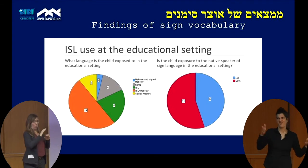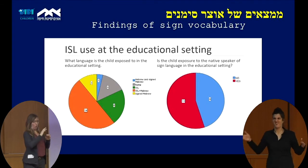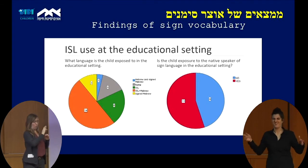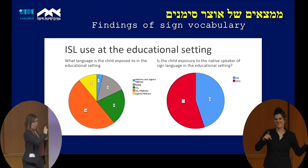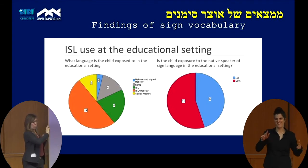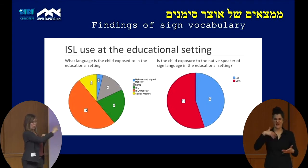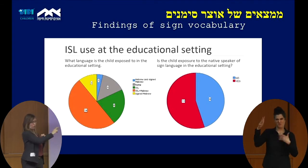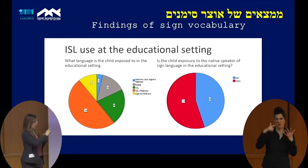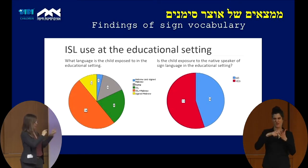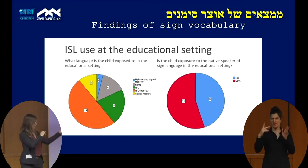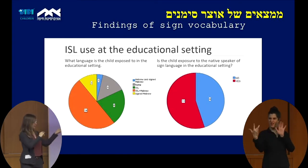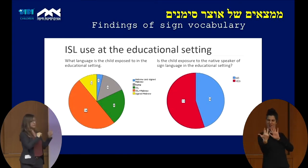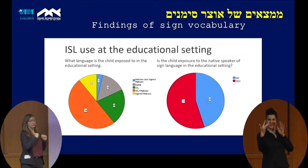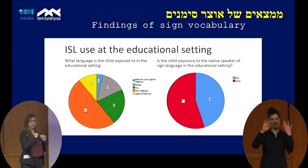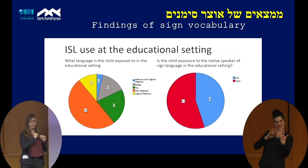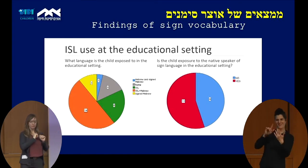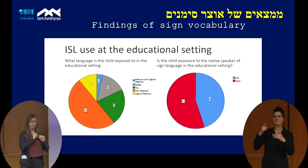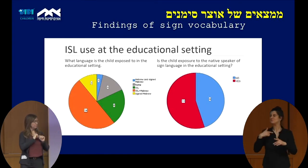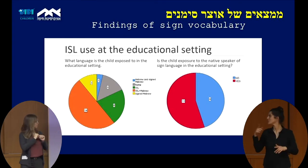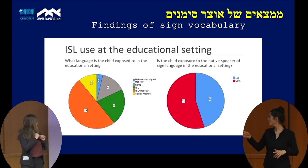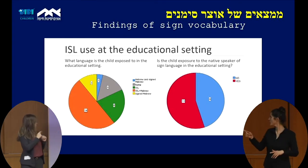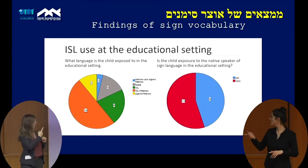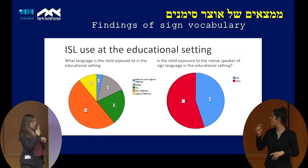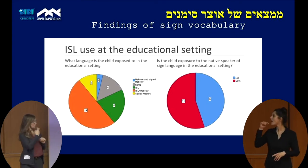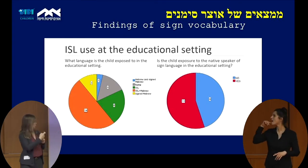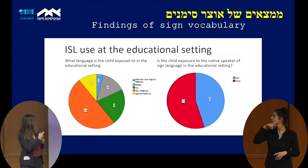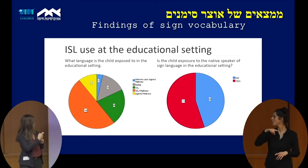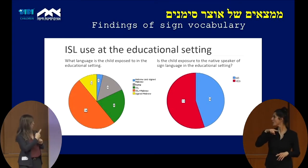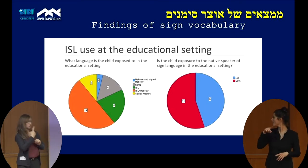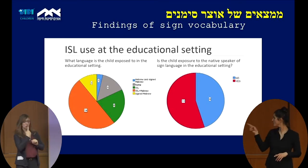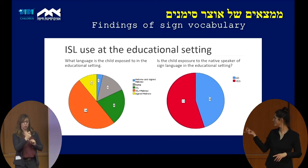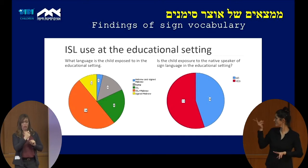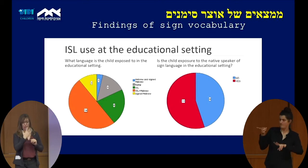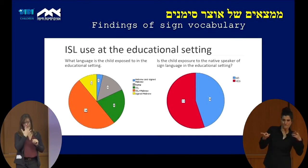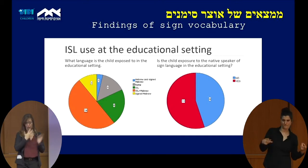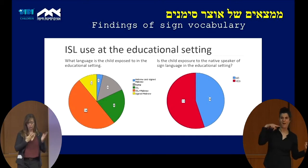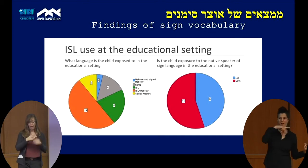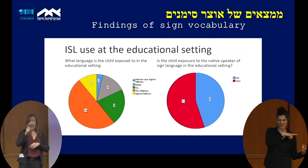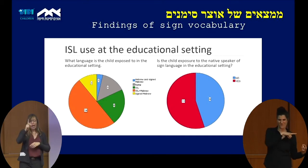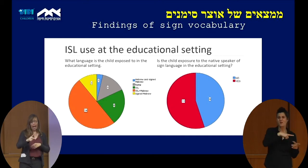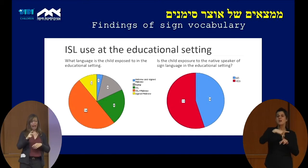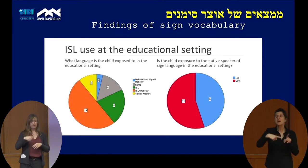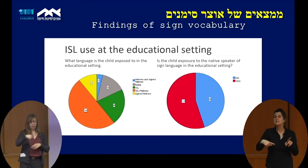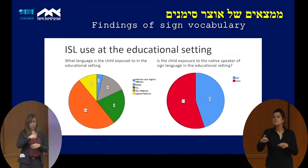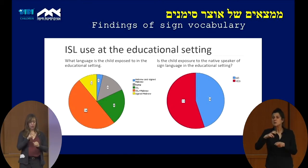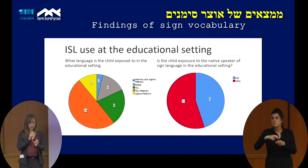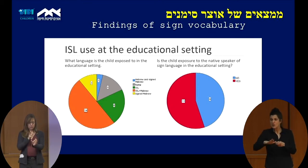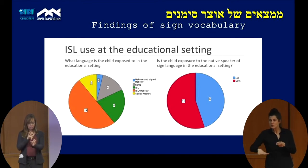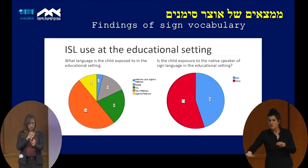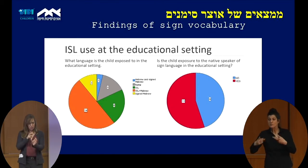confused. On the right side, you will see the red color. Half of our participants were exposed not only to ISL,